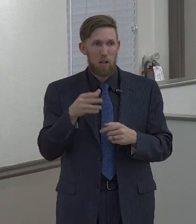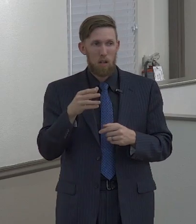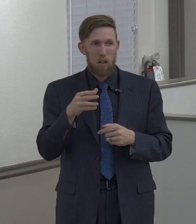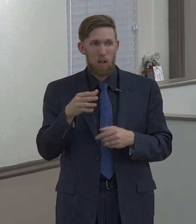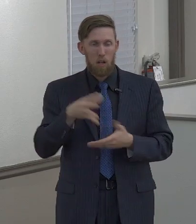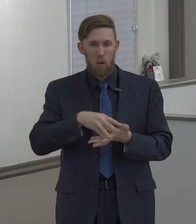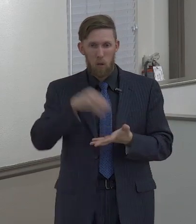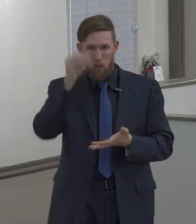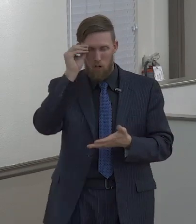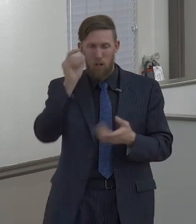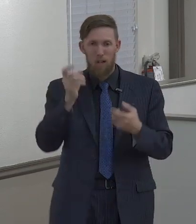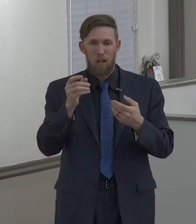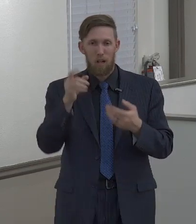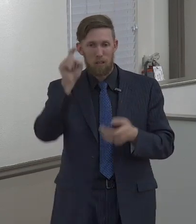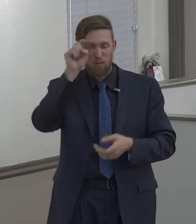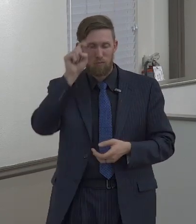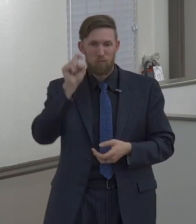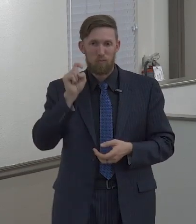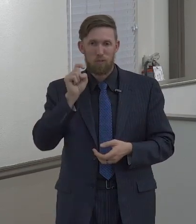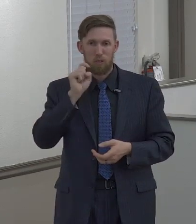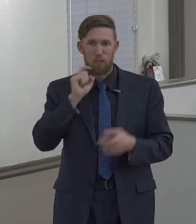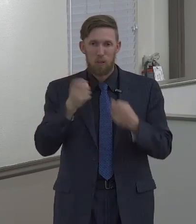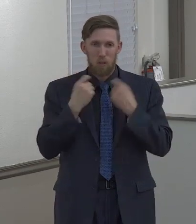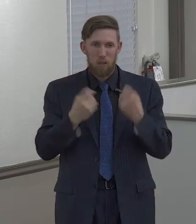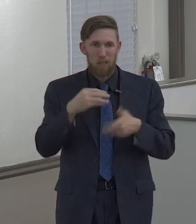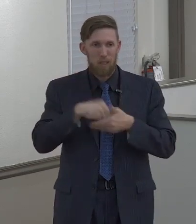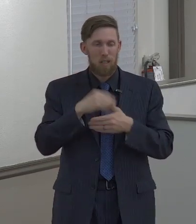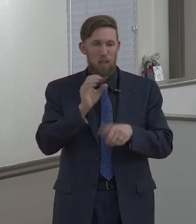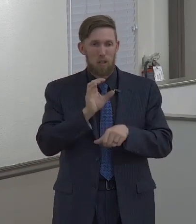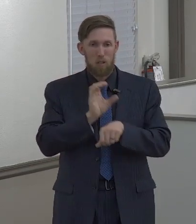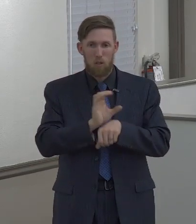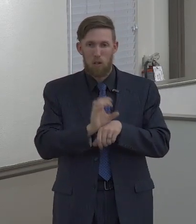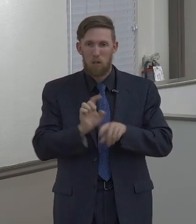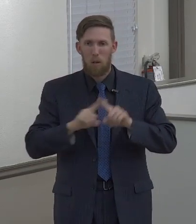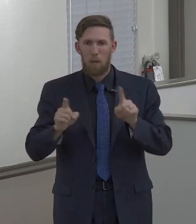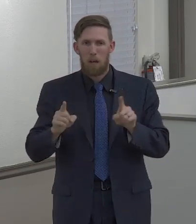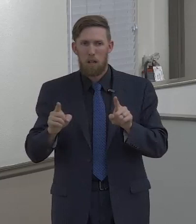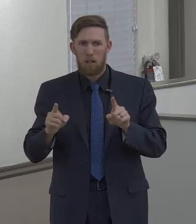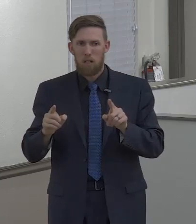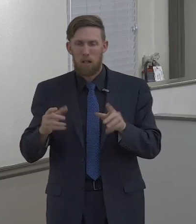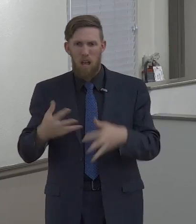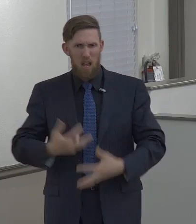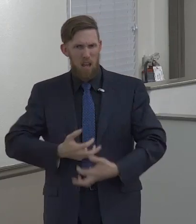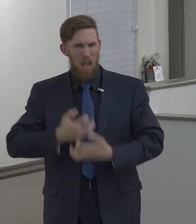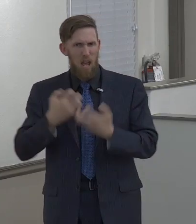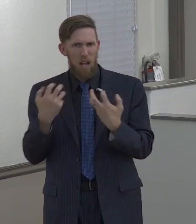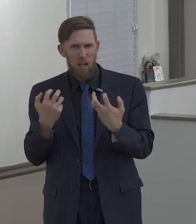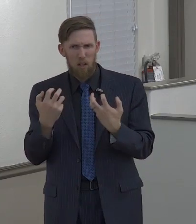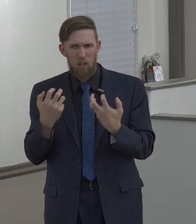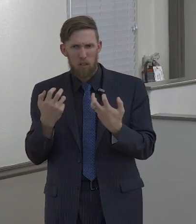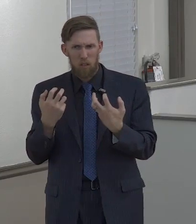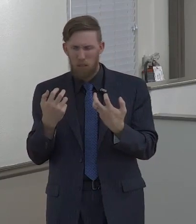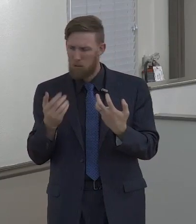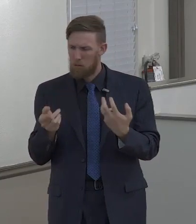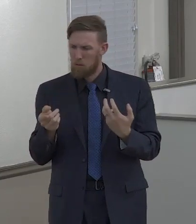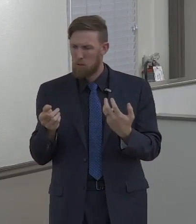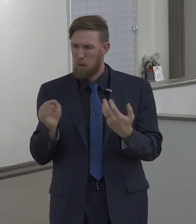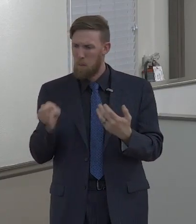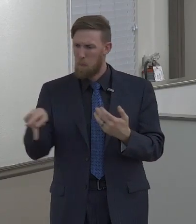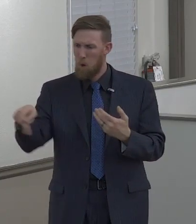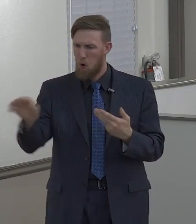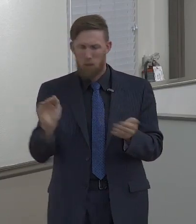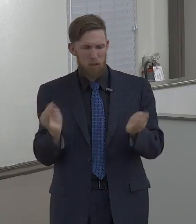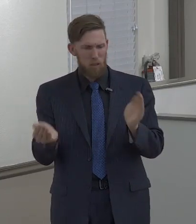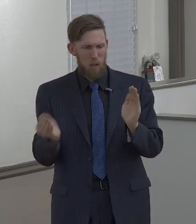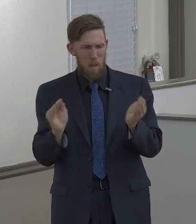but anger? One person just losing their temper towards another person? We might excuse.